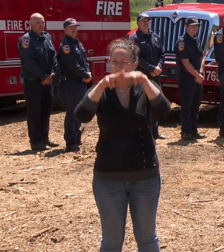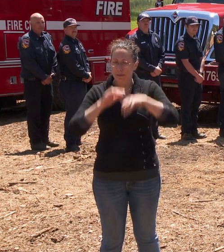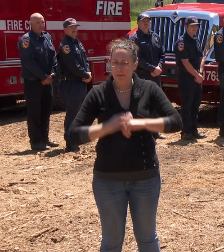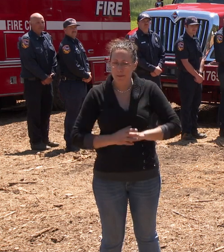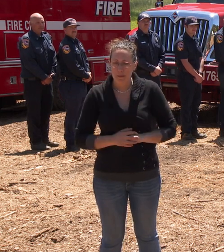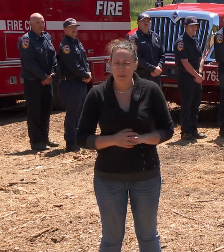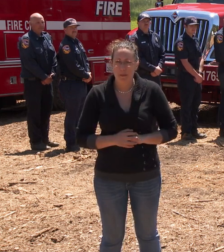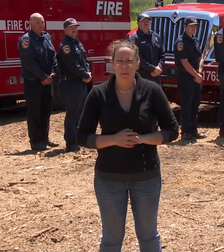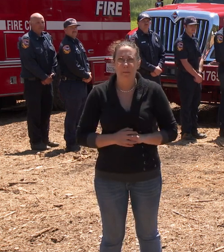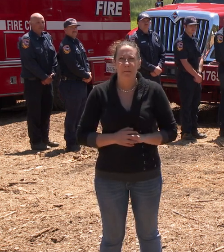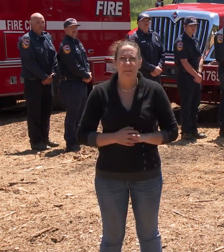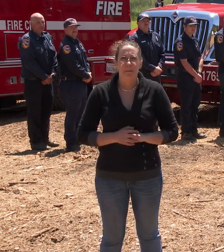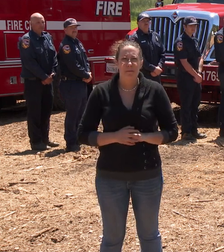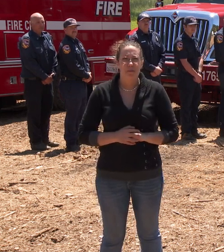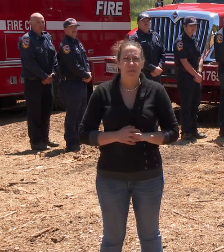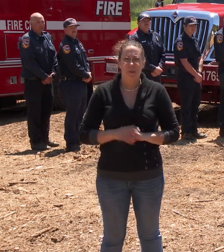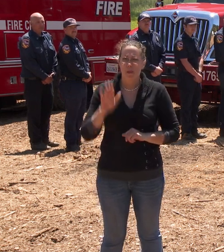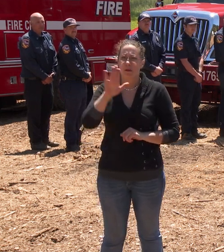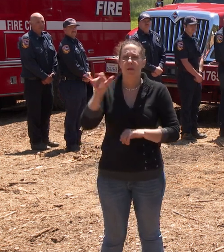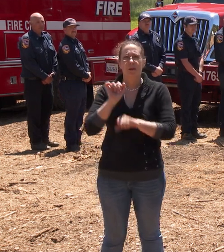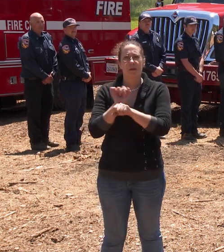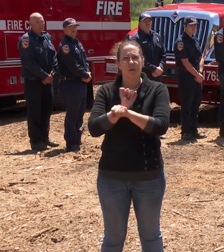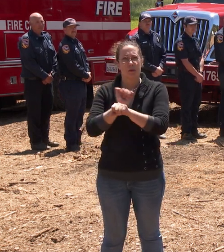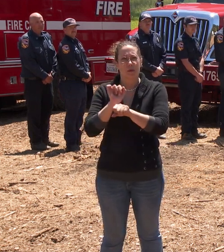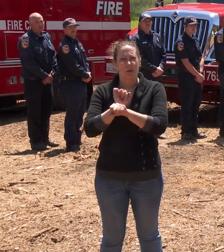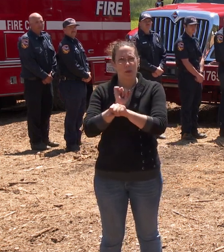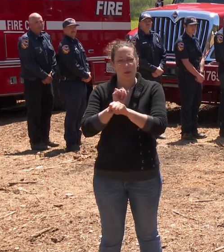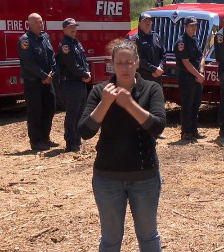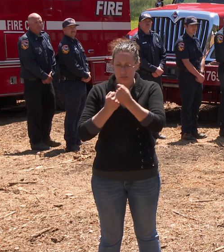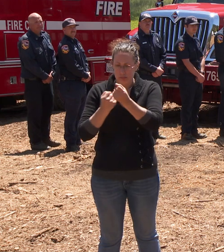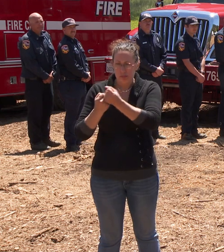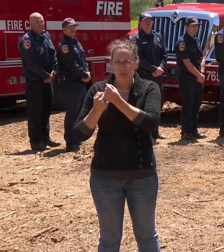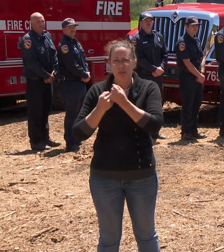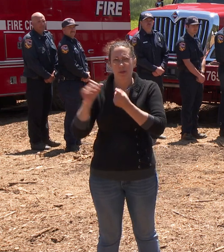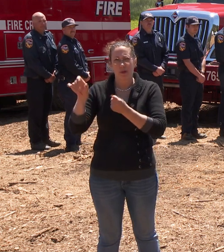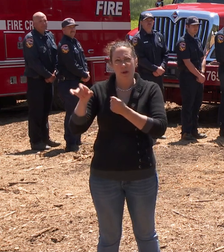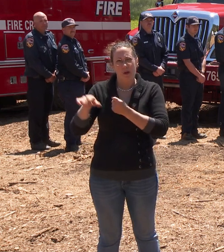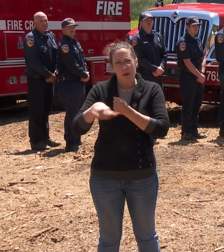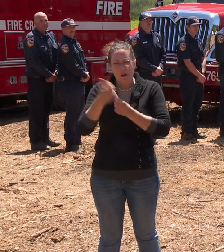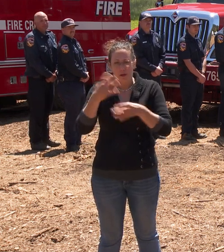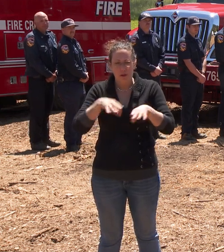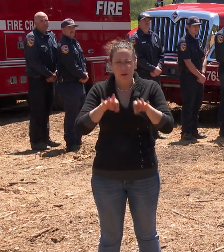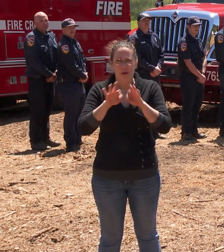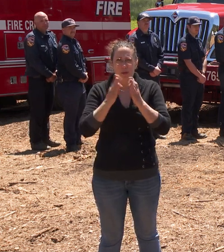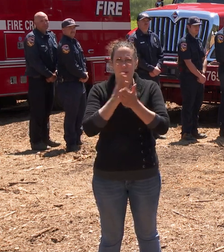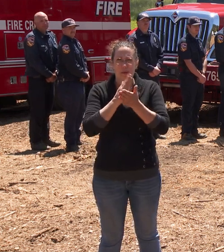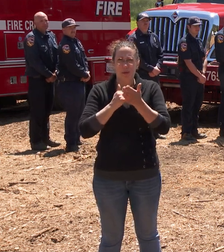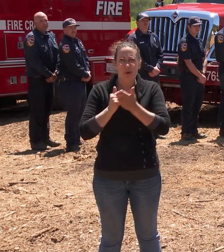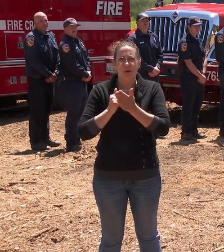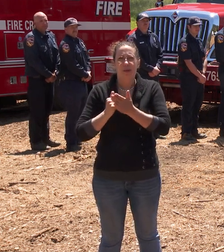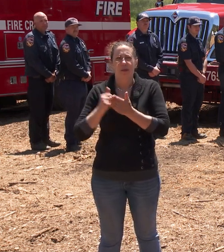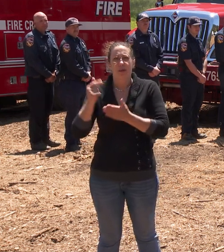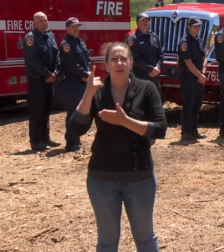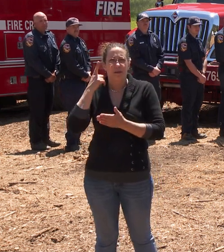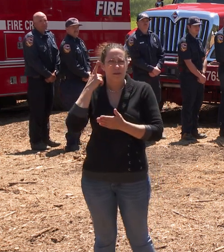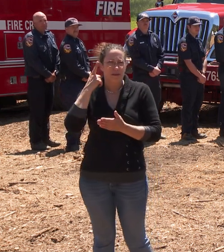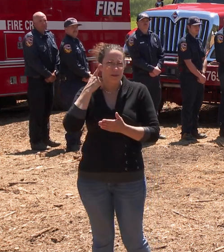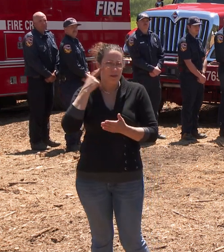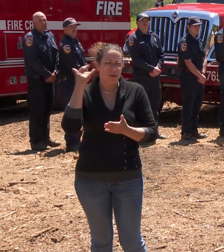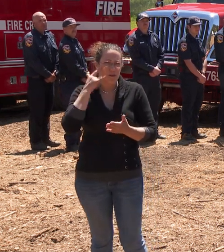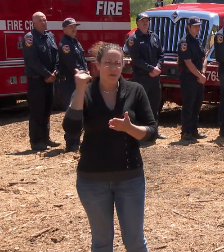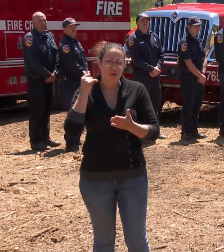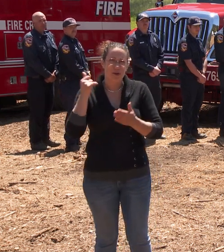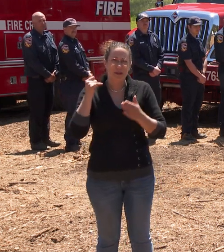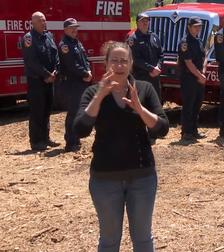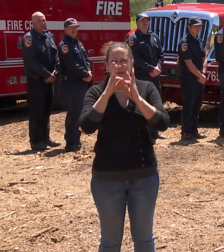The work done by these crews supports other key pillars of Governor Gavin Newsom's California climate commitments. When